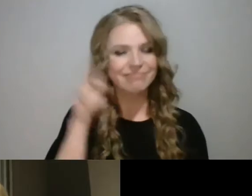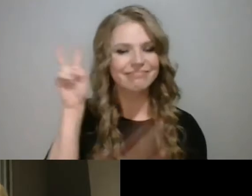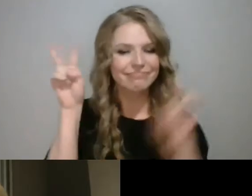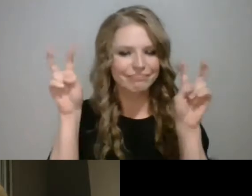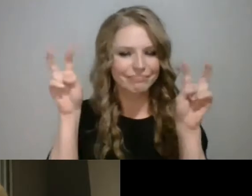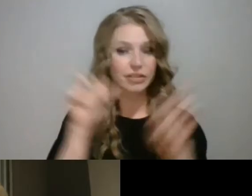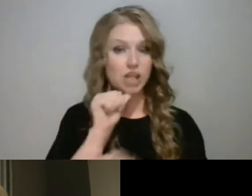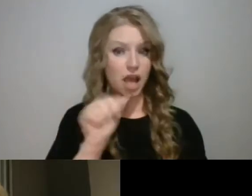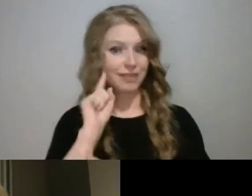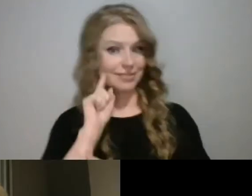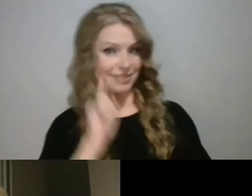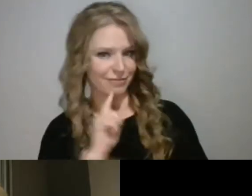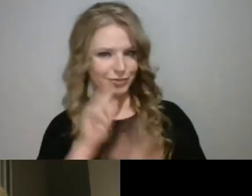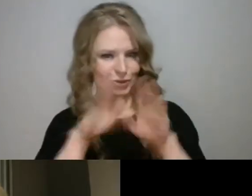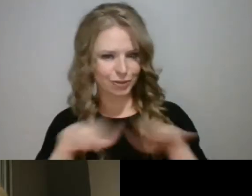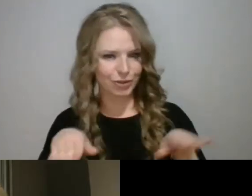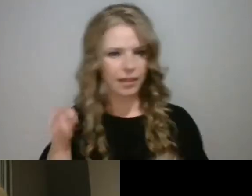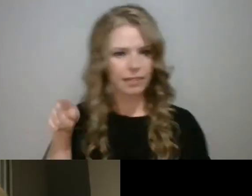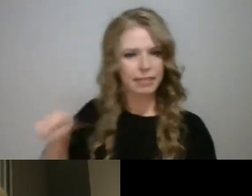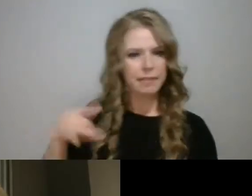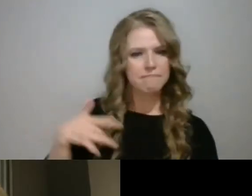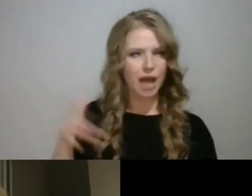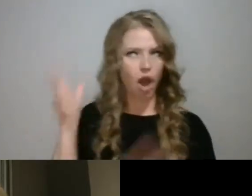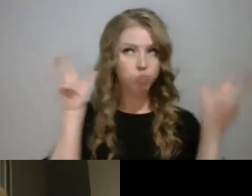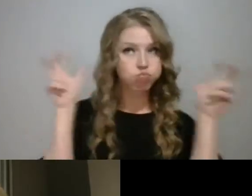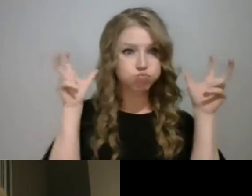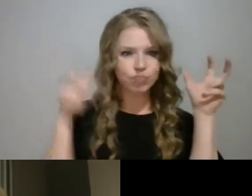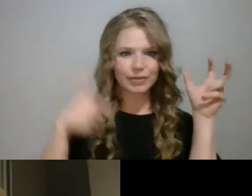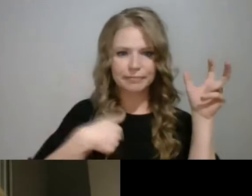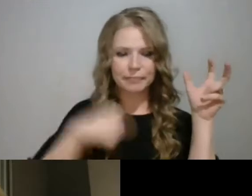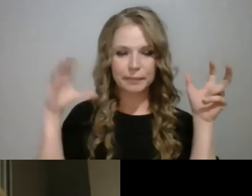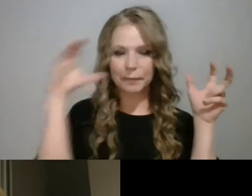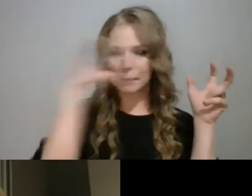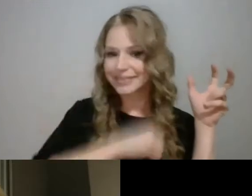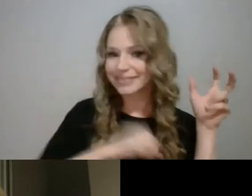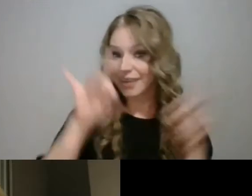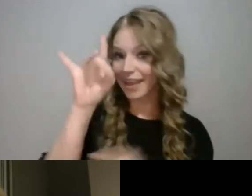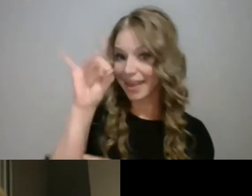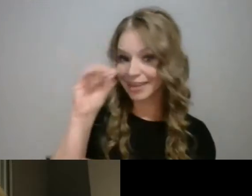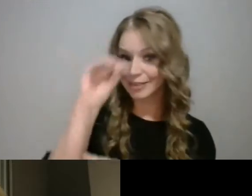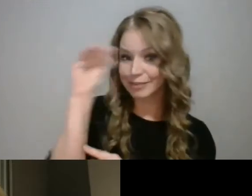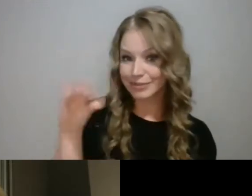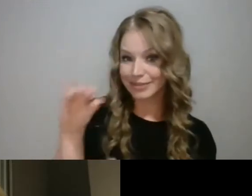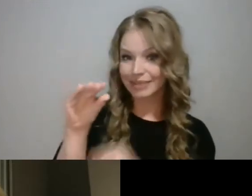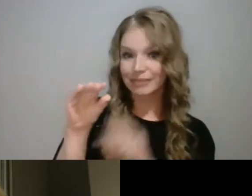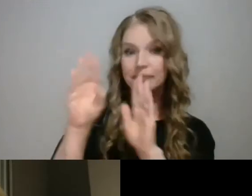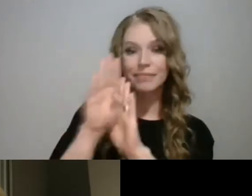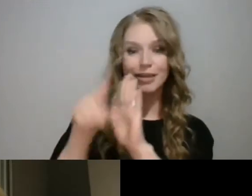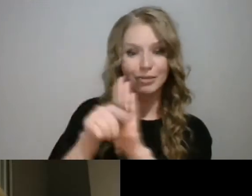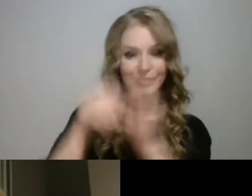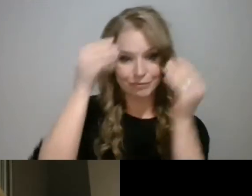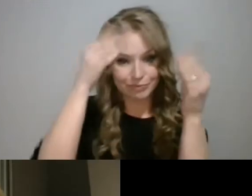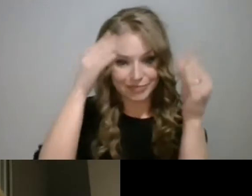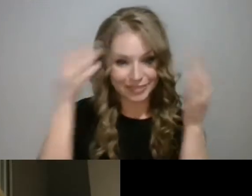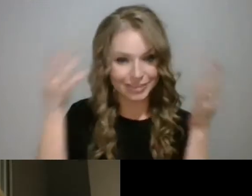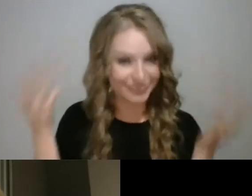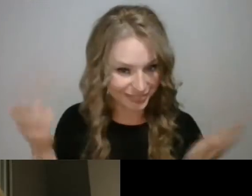And, you know, as and that's what, you know, people would say to me, because they would just be hearing everything that's going around.